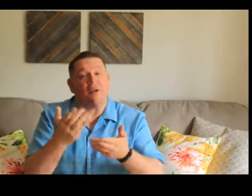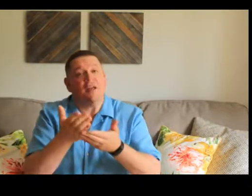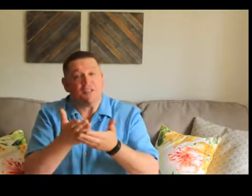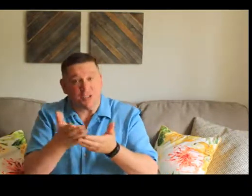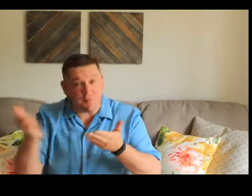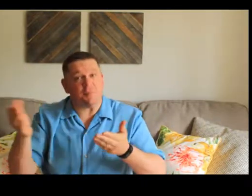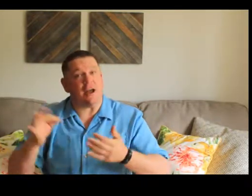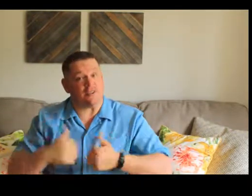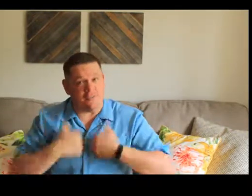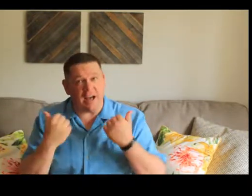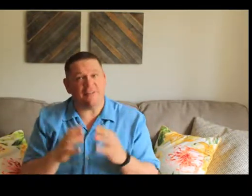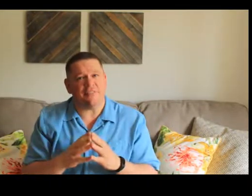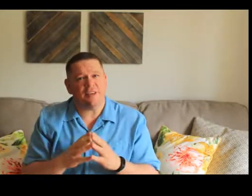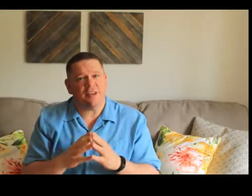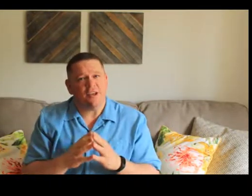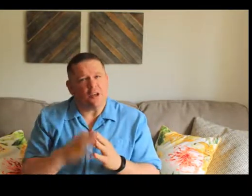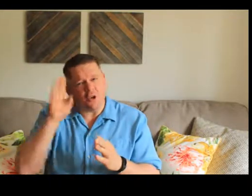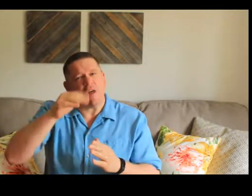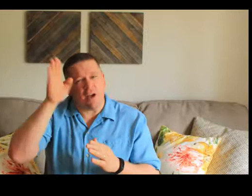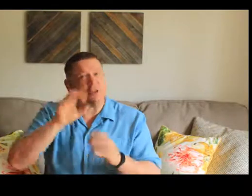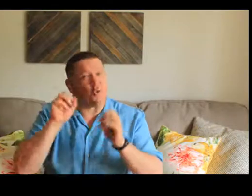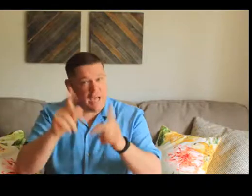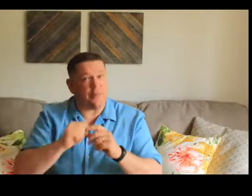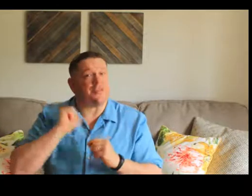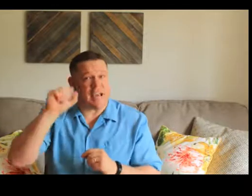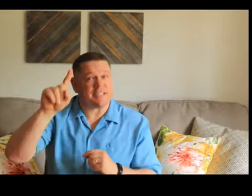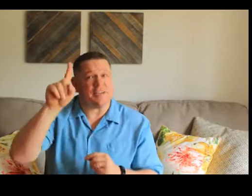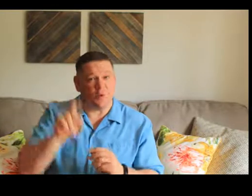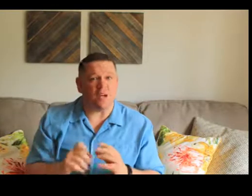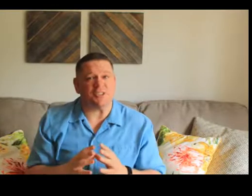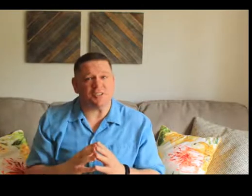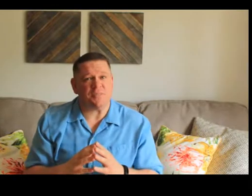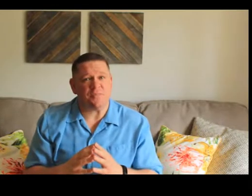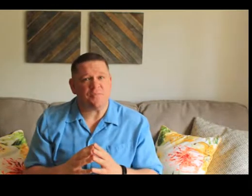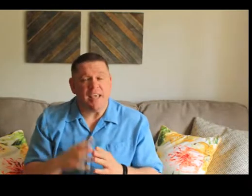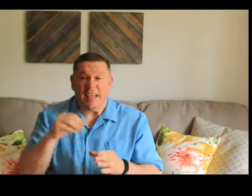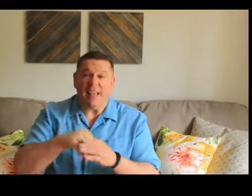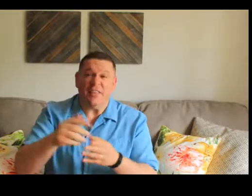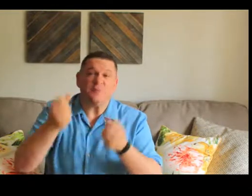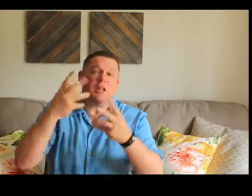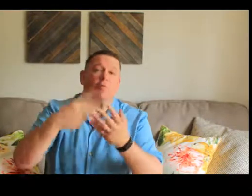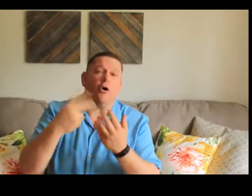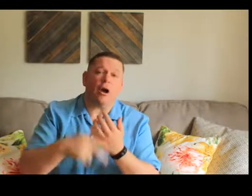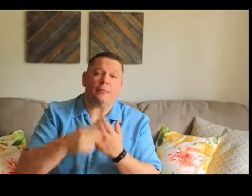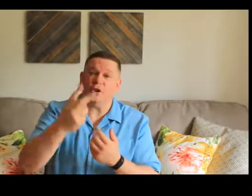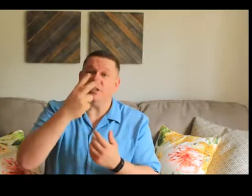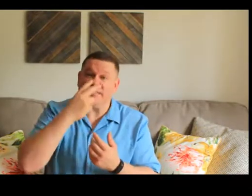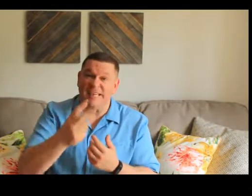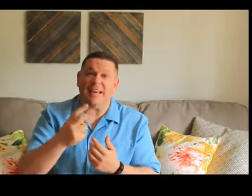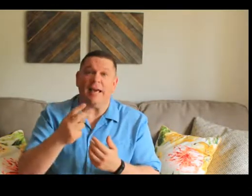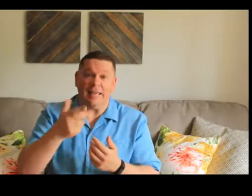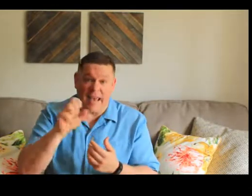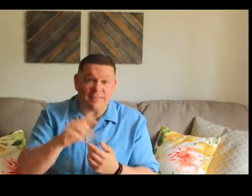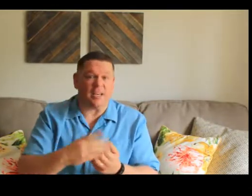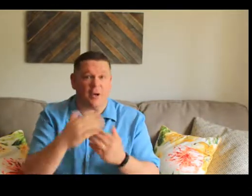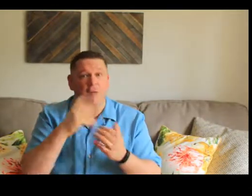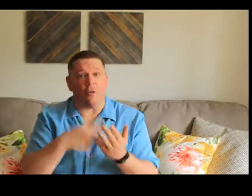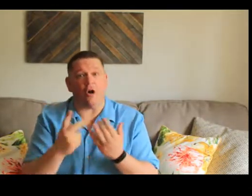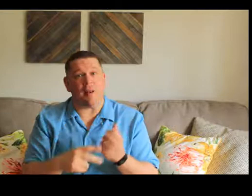subject matters of life. You know that God's okay with us asking Him questions? In these many programs, you're going to see guests coming on the program and